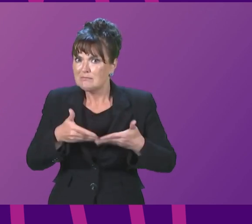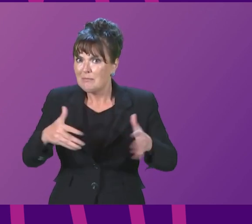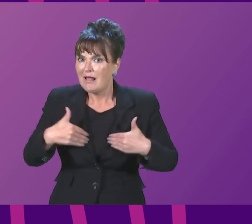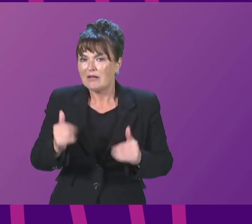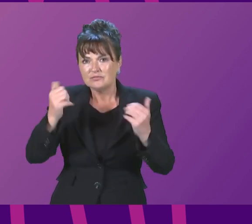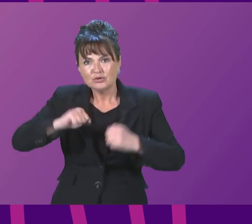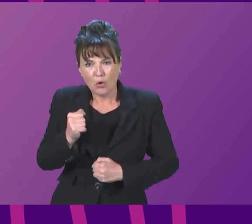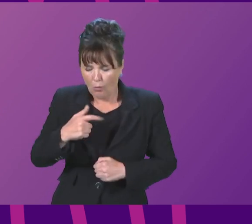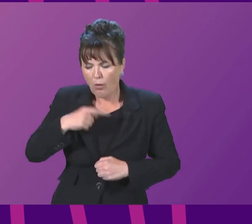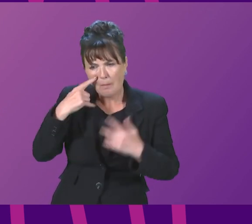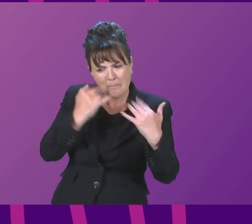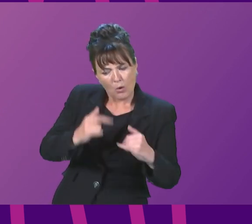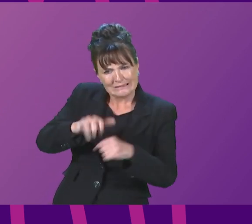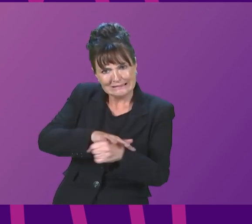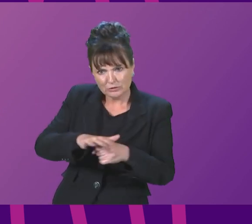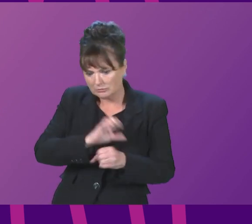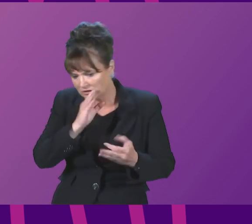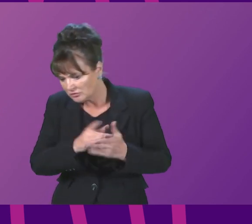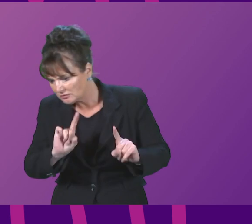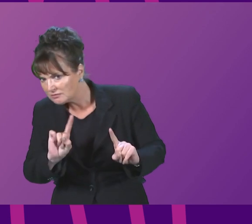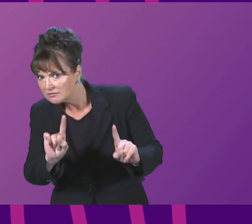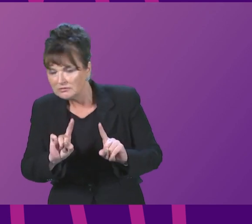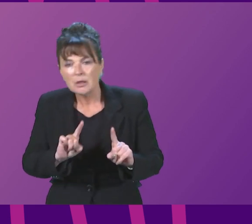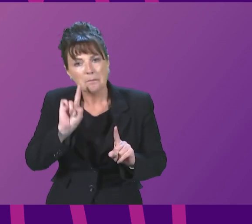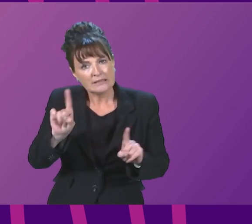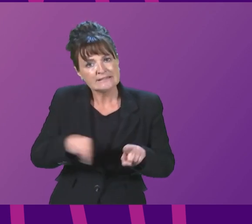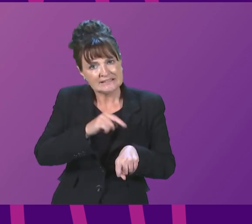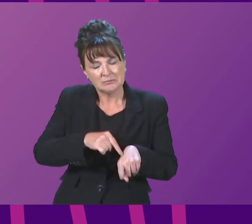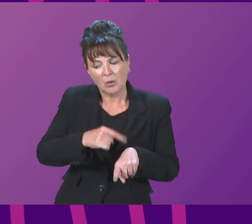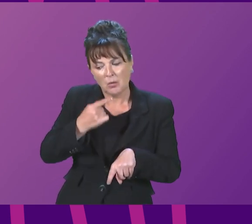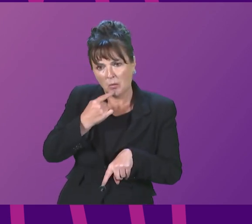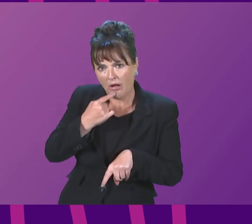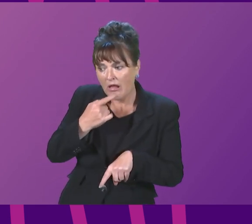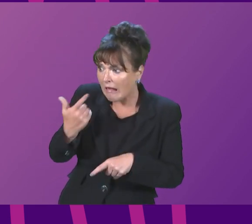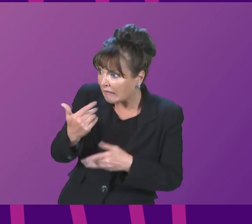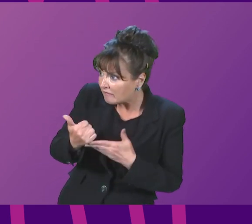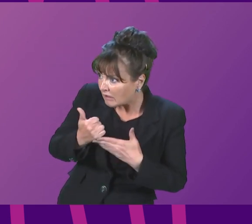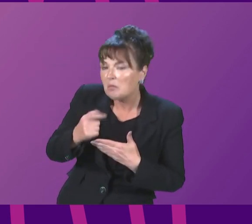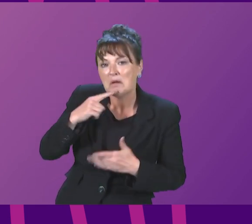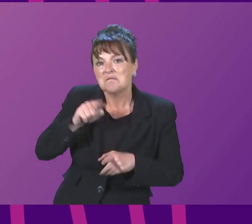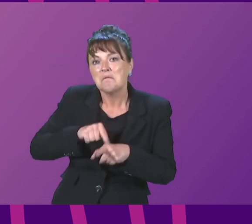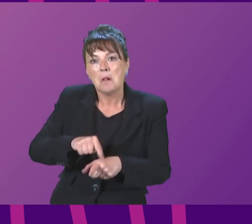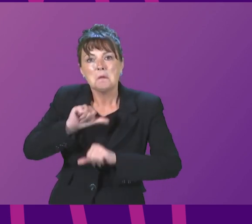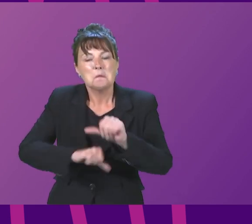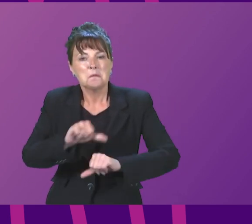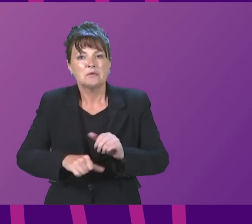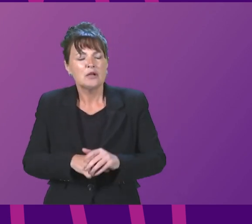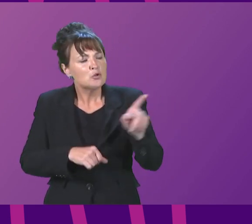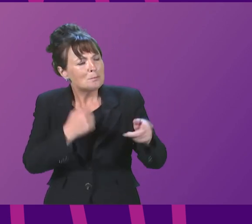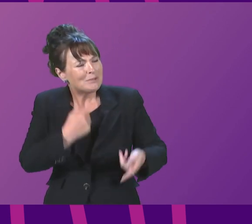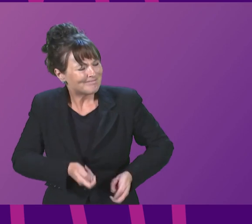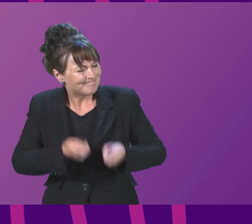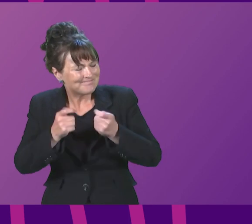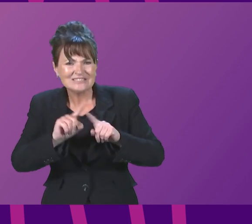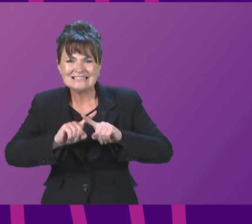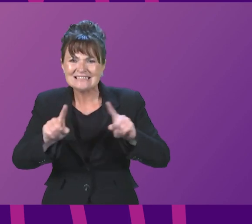not only be monitoring the situation but also taking or advising all appropriate steps. In terms of the particular issue she has raised about contradictory